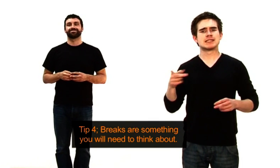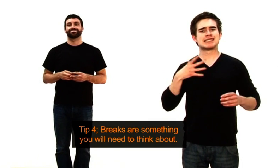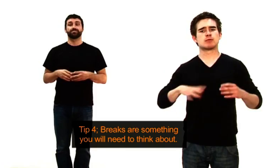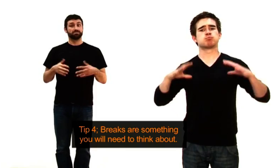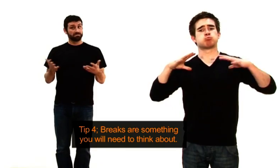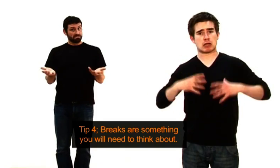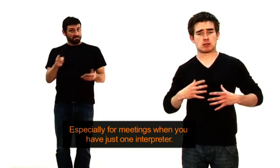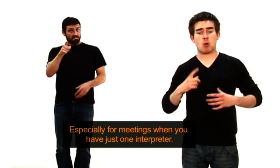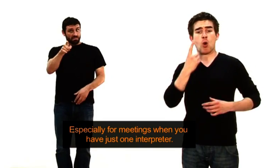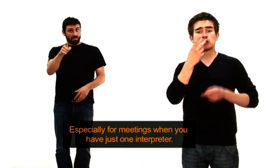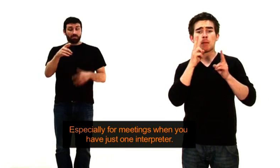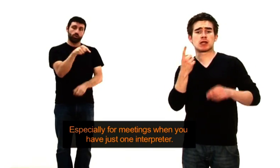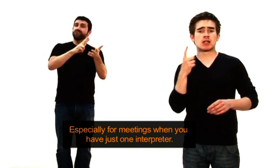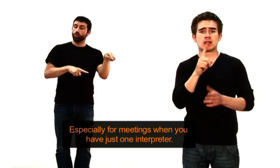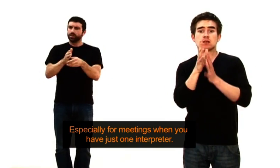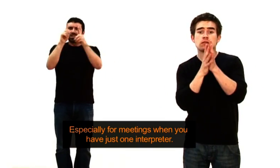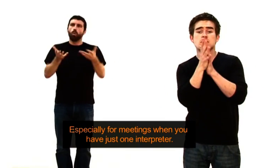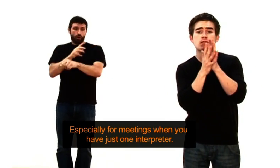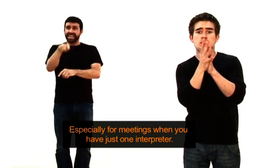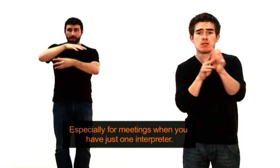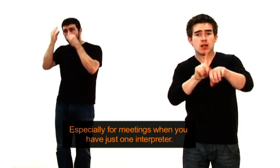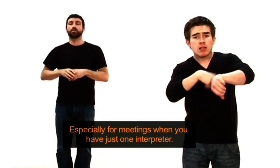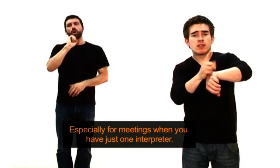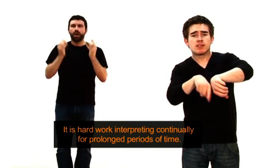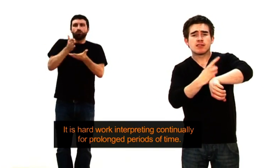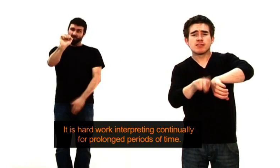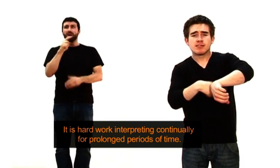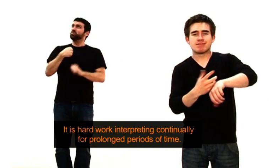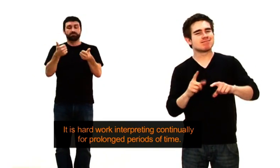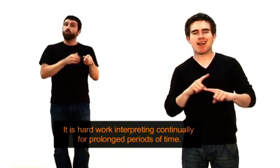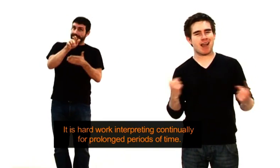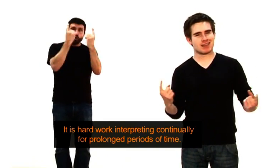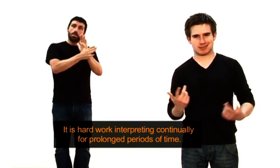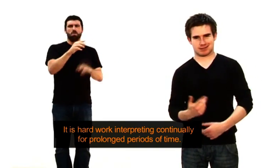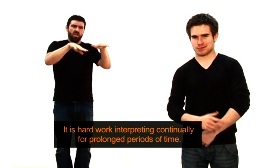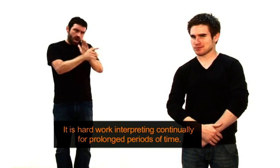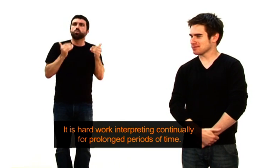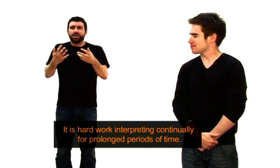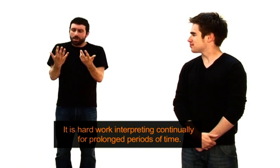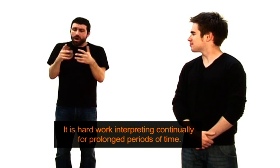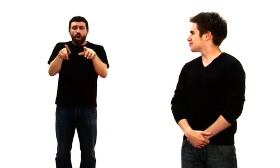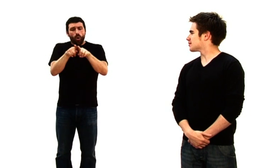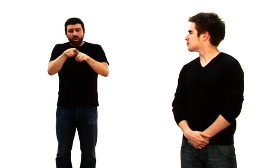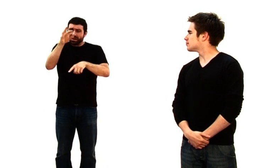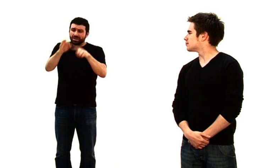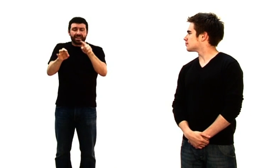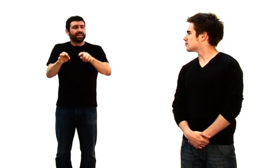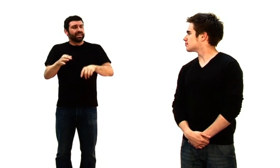Breaks are something you will need to think about, especially for meetings when you have just one interpreter. It's hard work interpreting continually for prolonged periods of